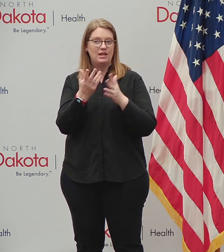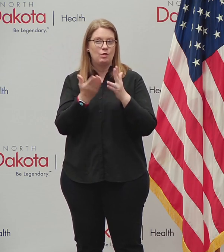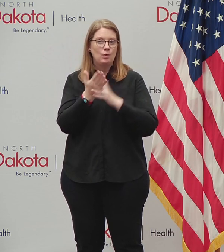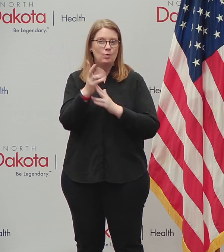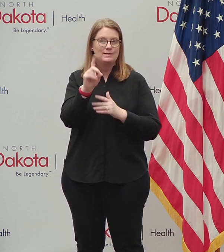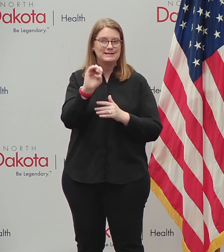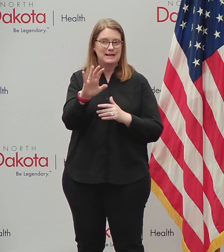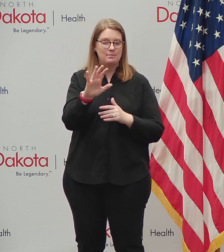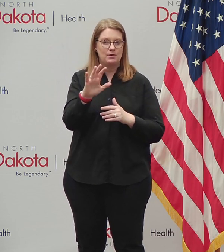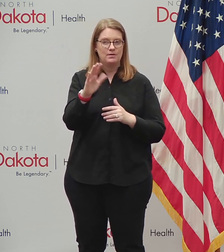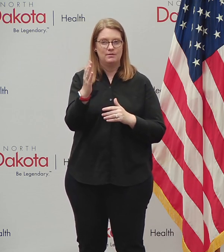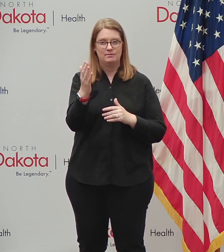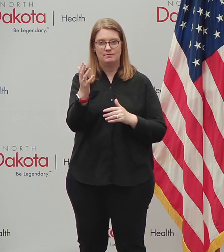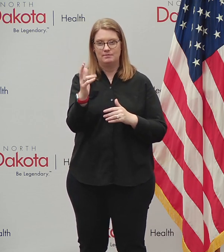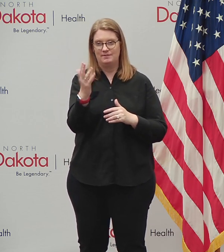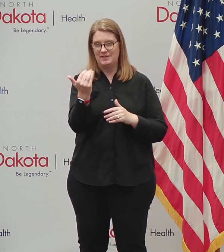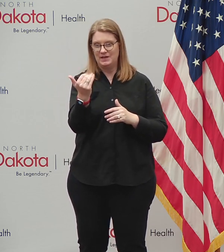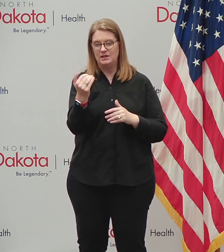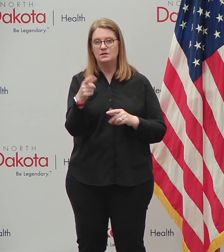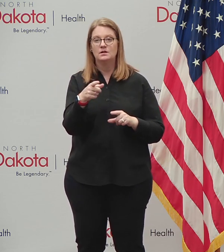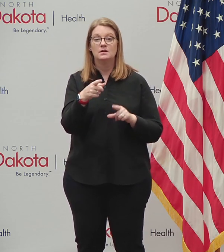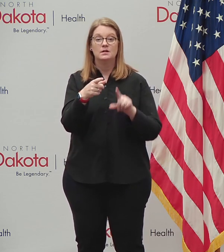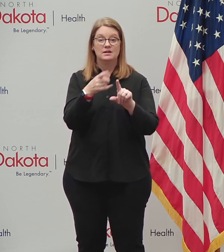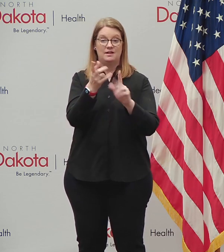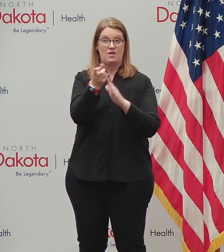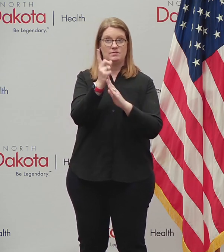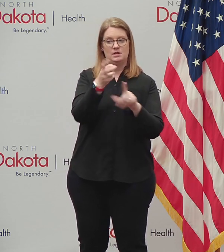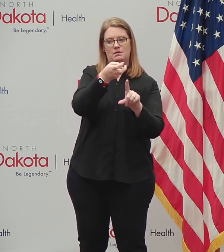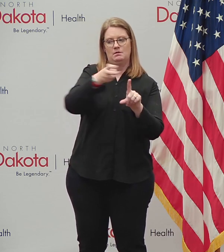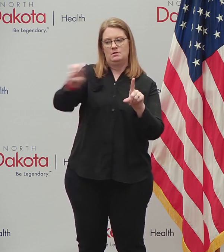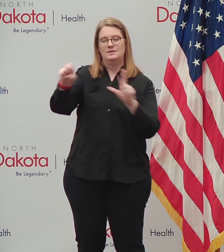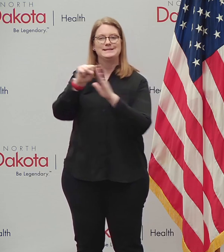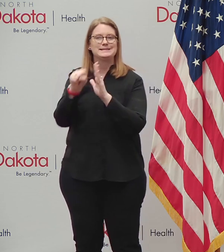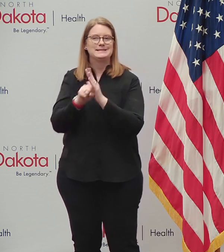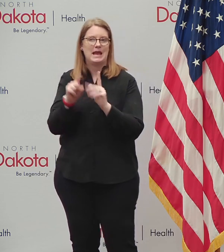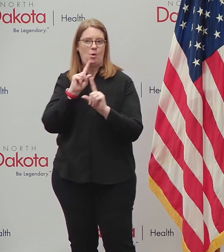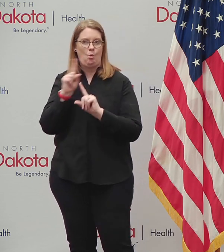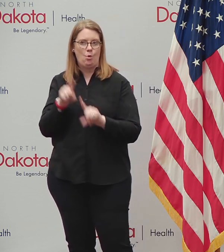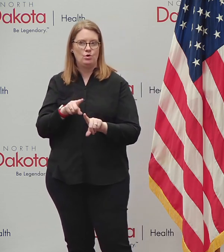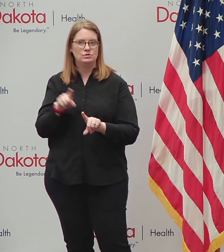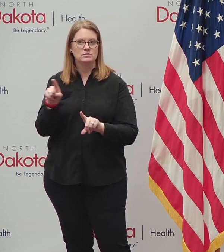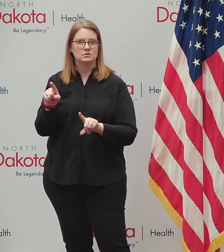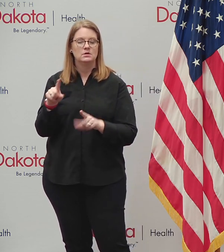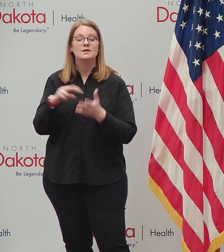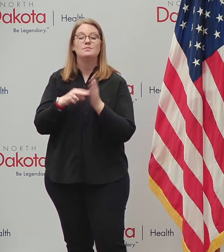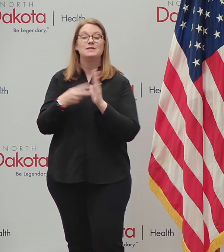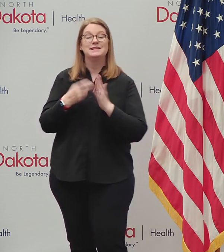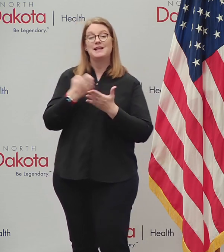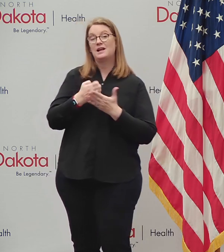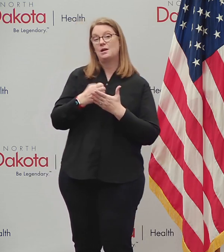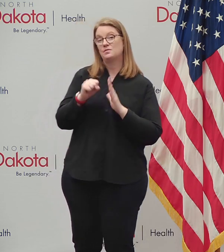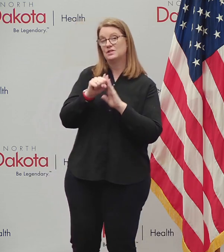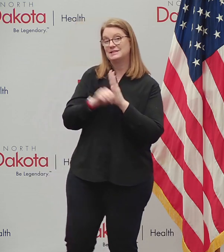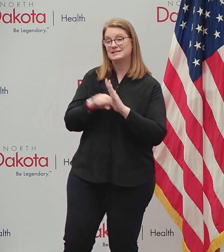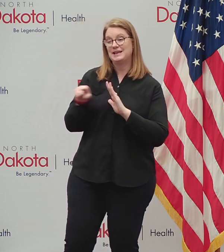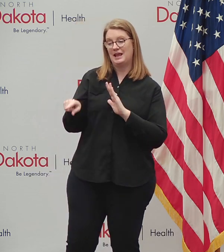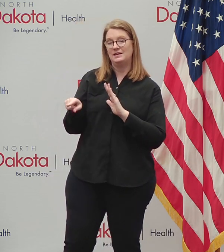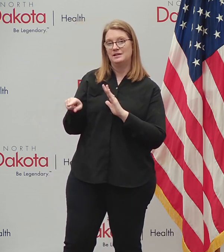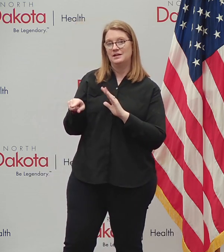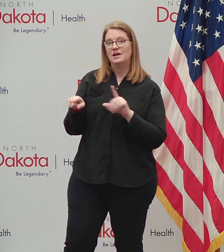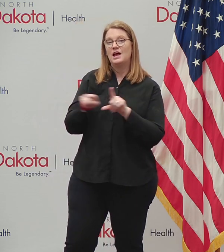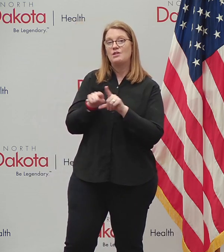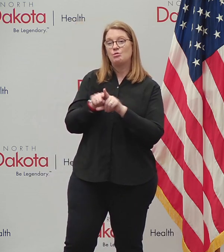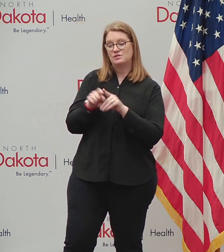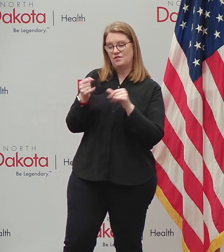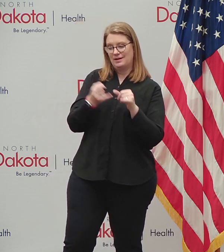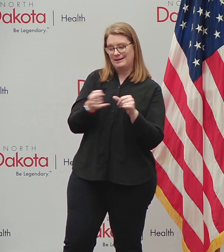they had to switch over to being on state orders, uh, that changes the economics for the state, but it also changes the economics for an individual